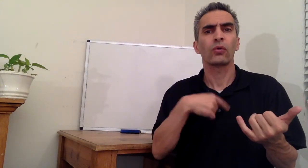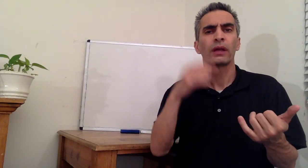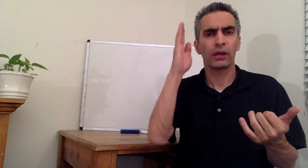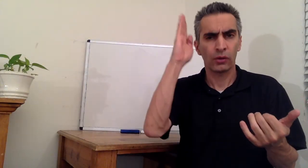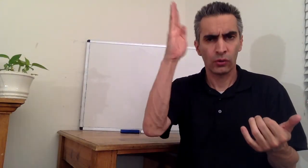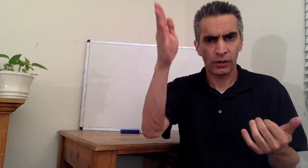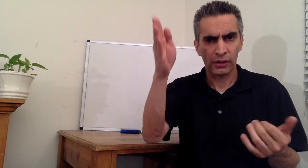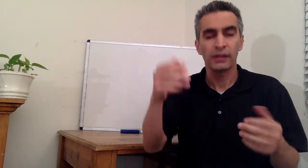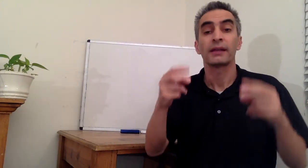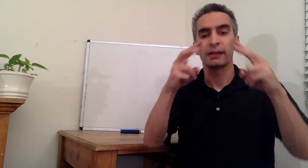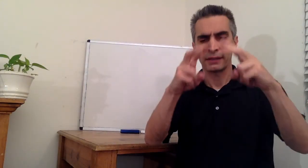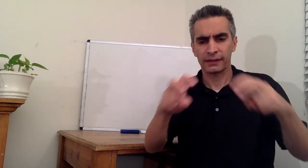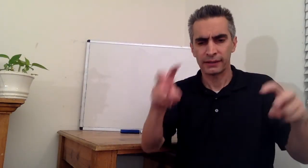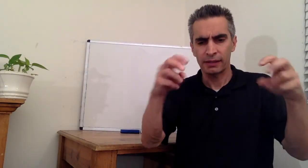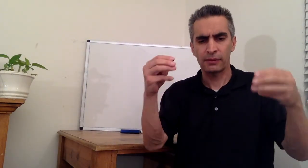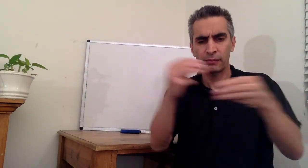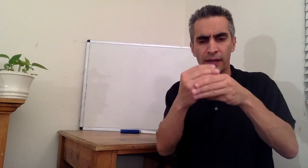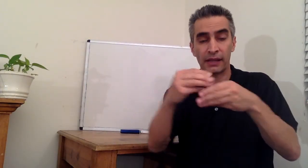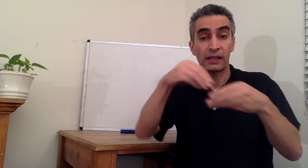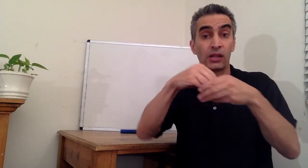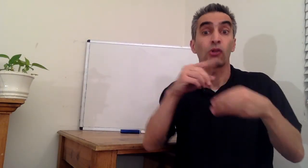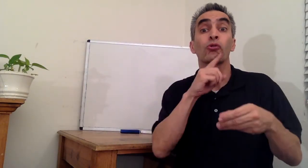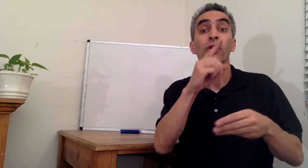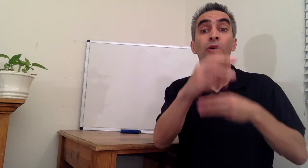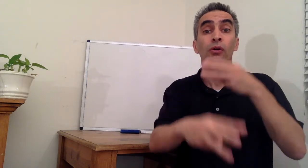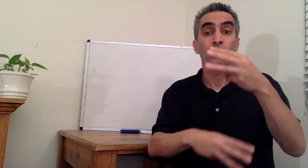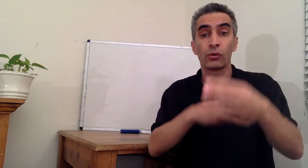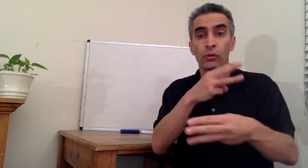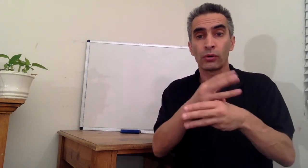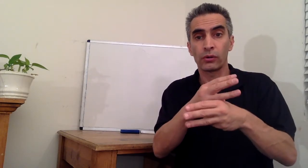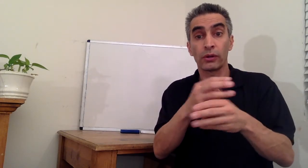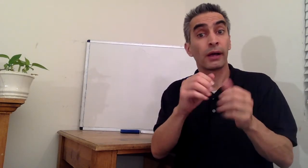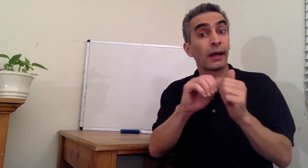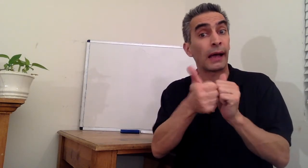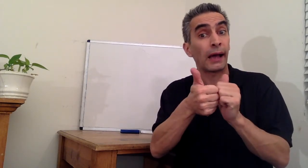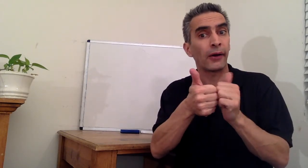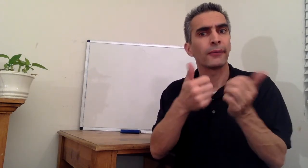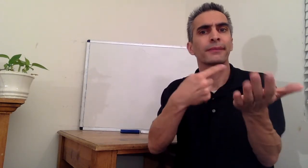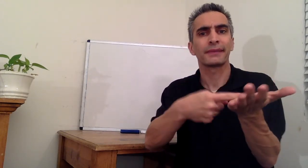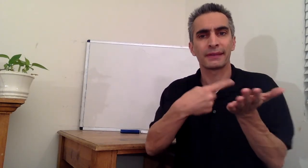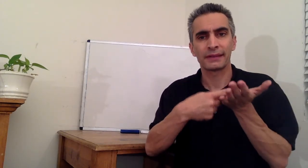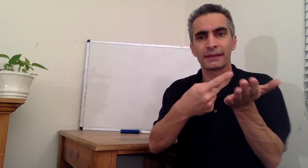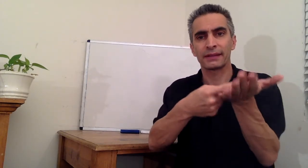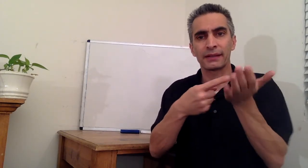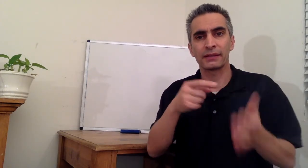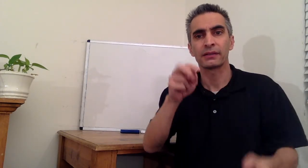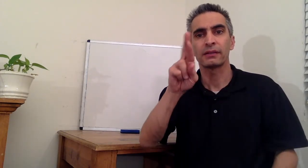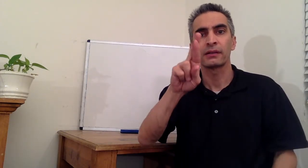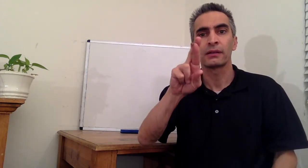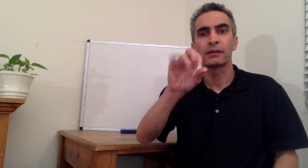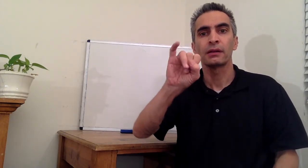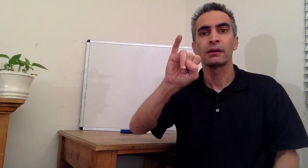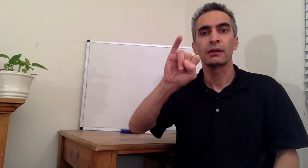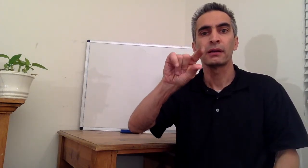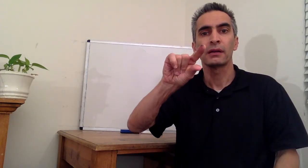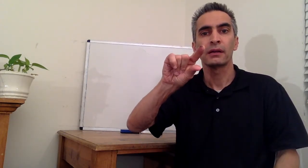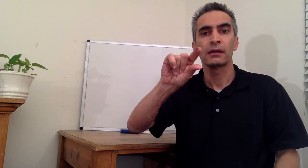Well, today we're going to examine math in the real world. How are we going to do it? We're going to discuss